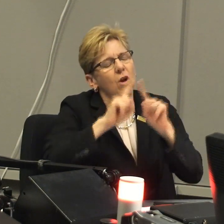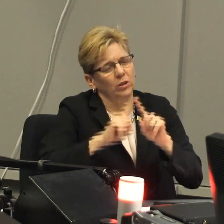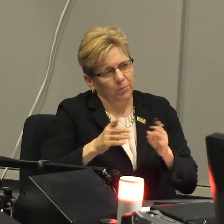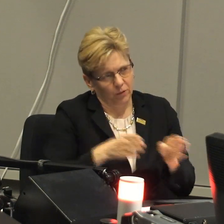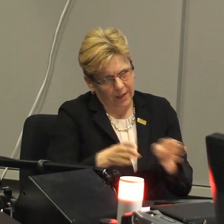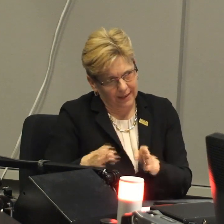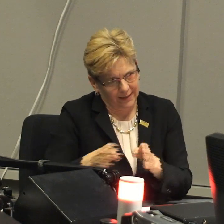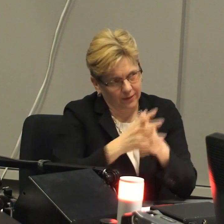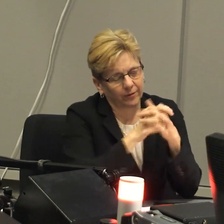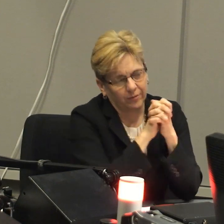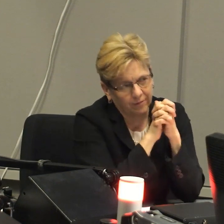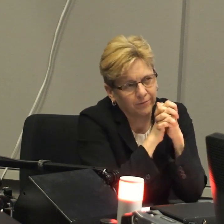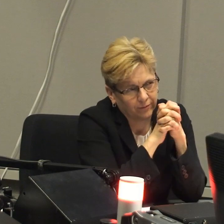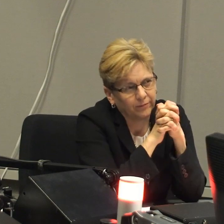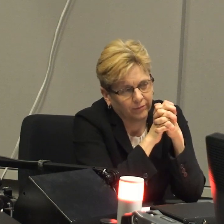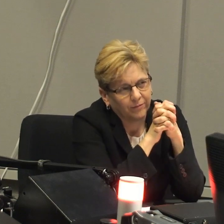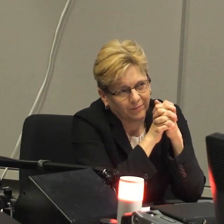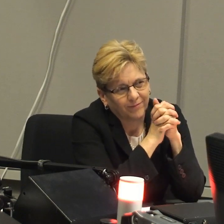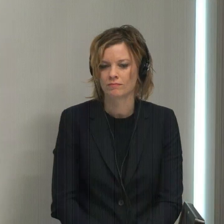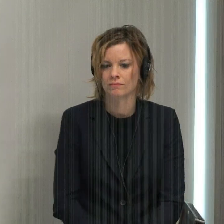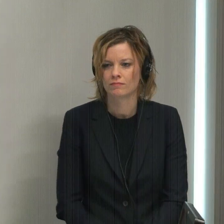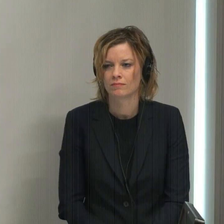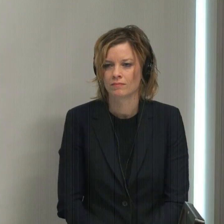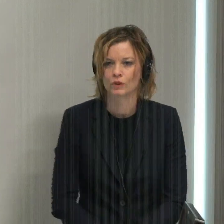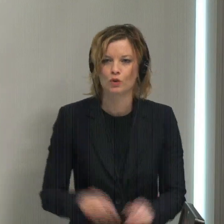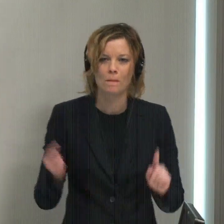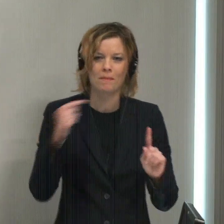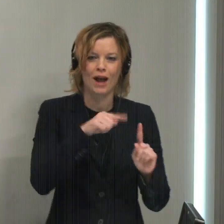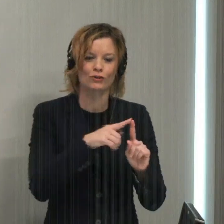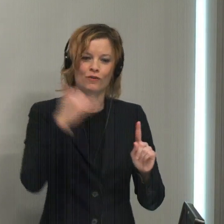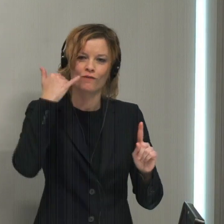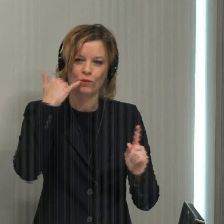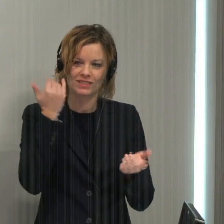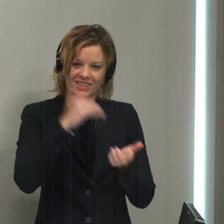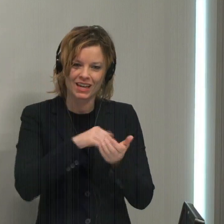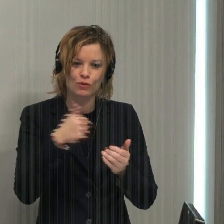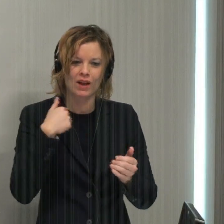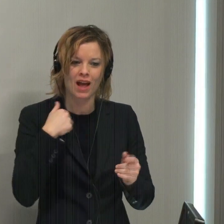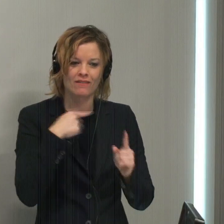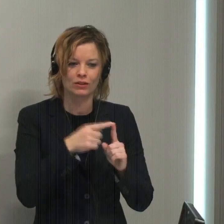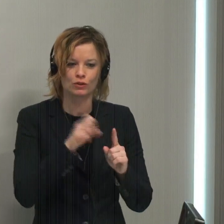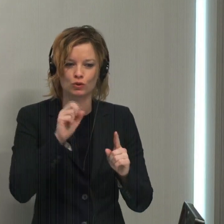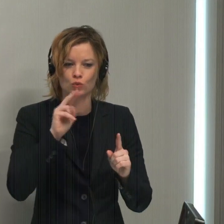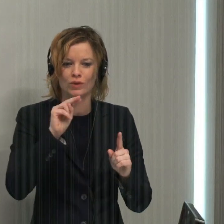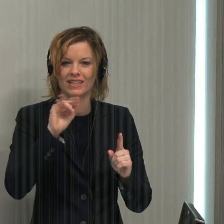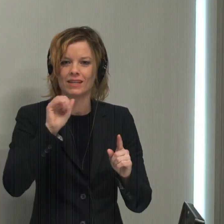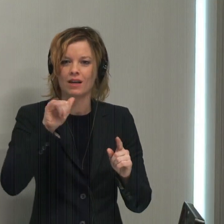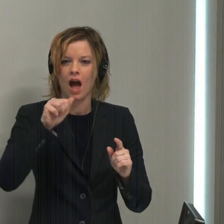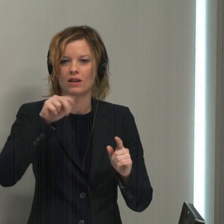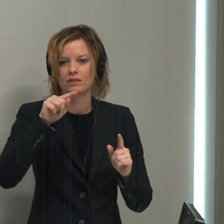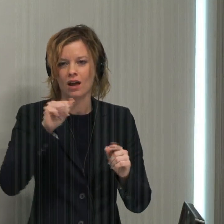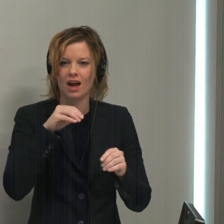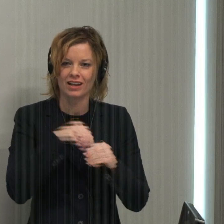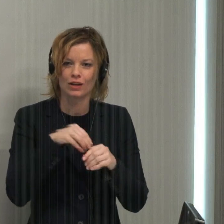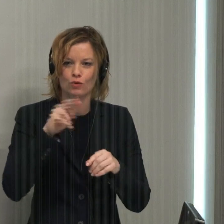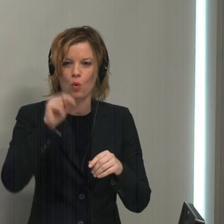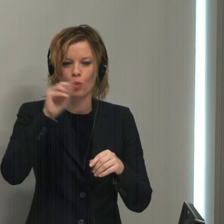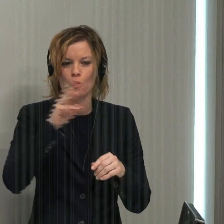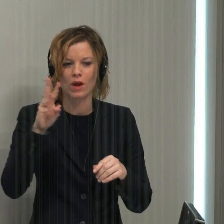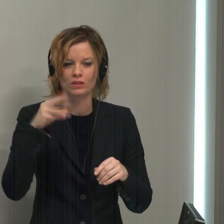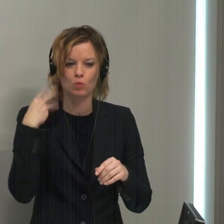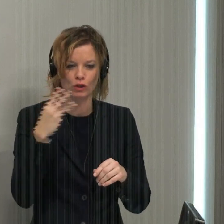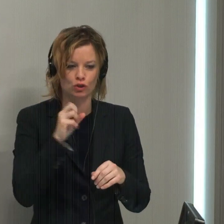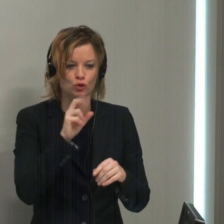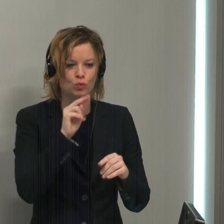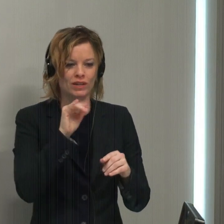lives in multiple ways. Back to the telephones again. Here is Sunyata in northwest Washington. Sunyata,